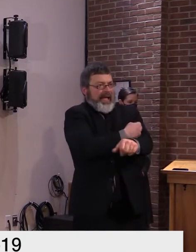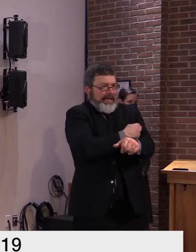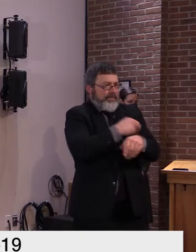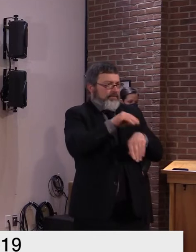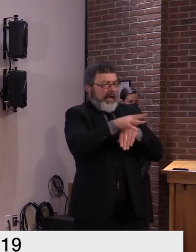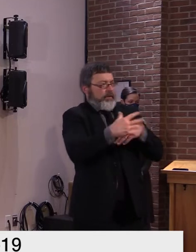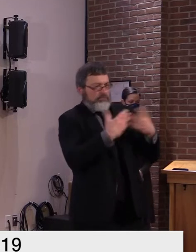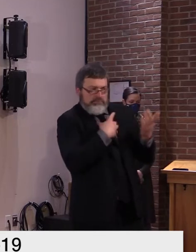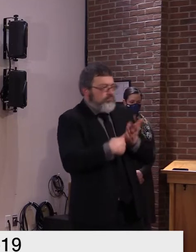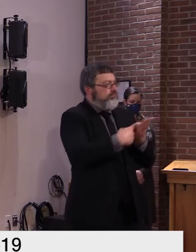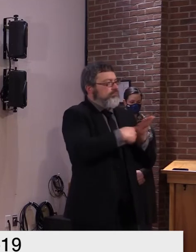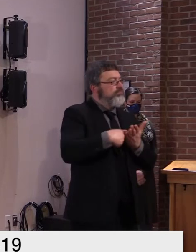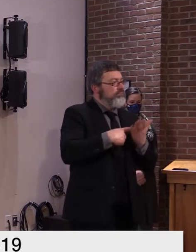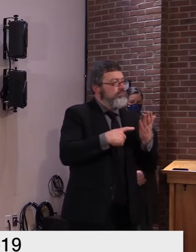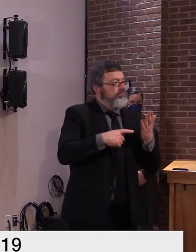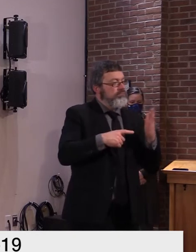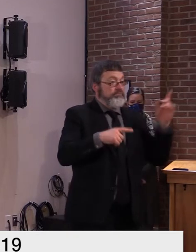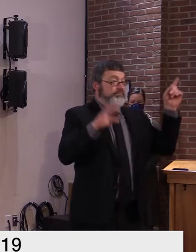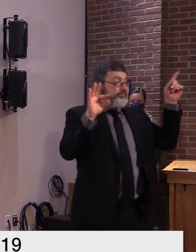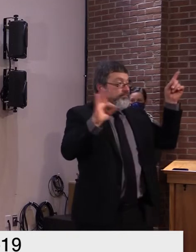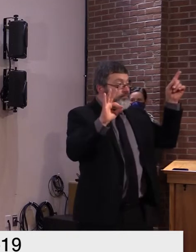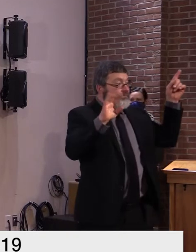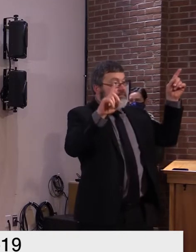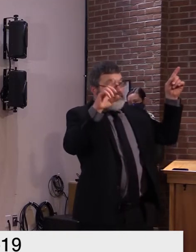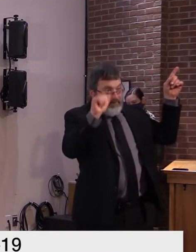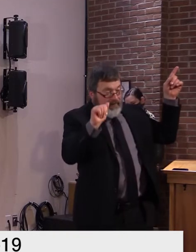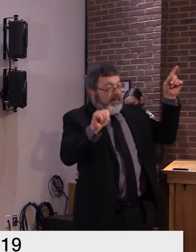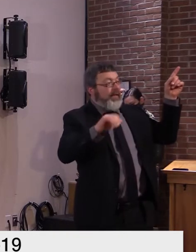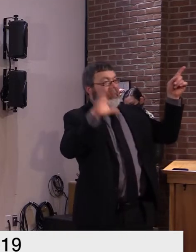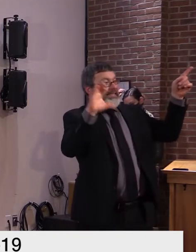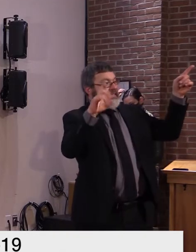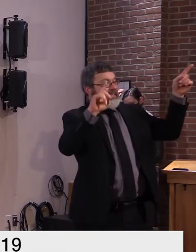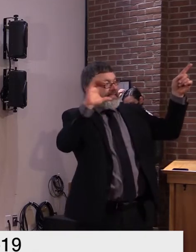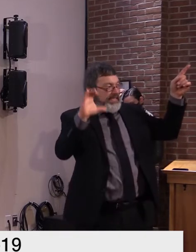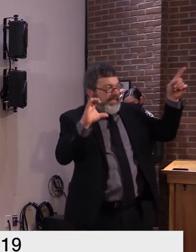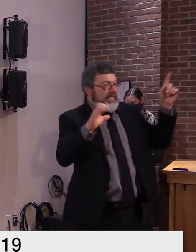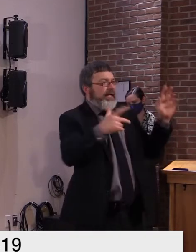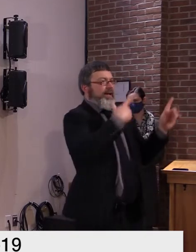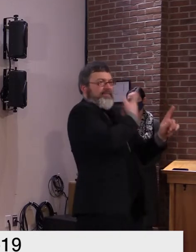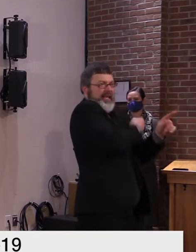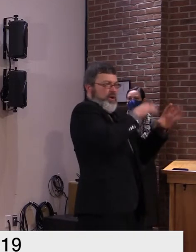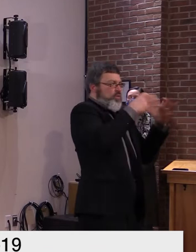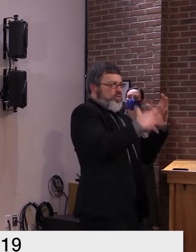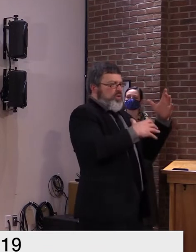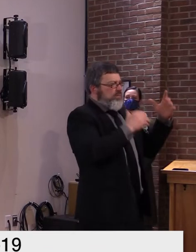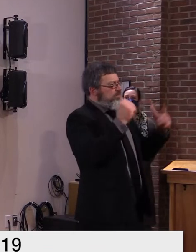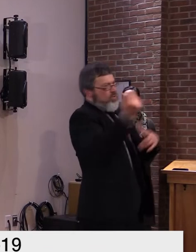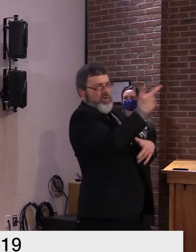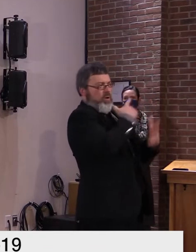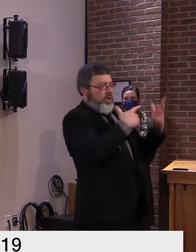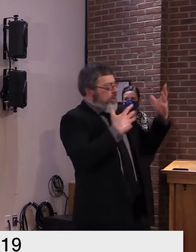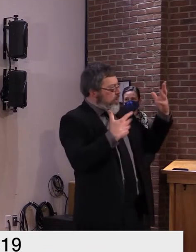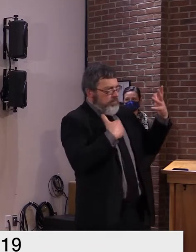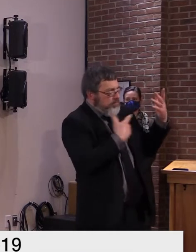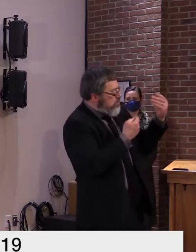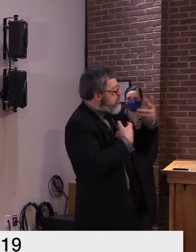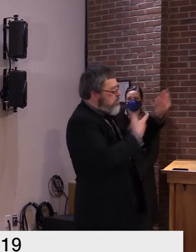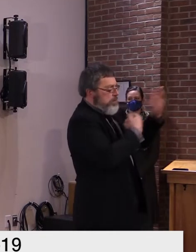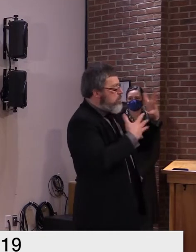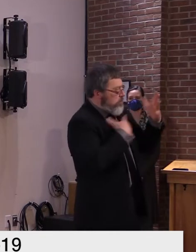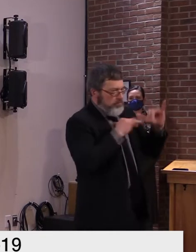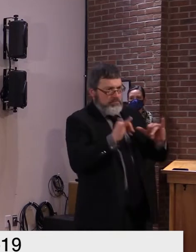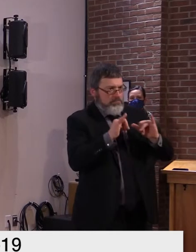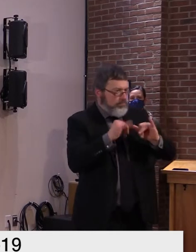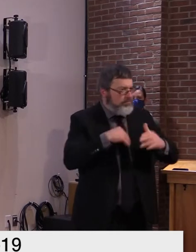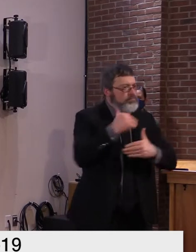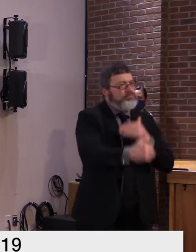and then we will move from there the report also notes that we need to make sure all of our strategies